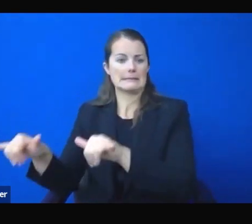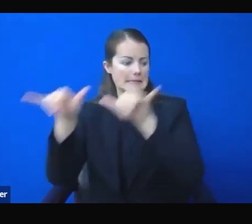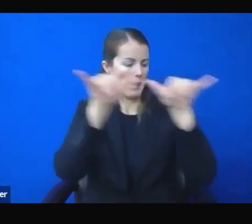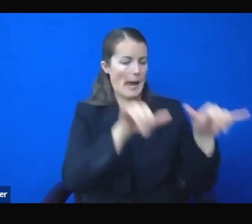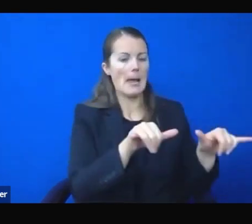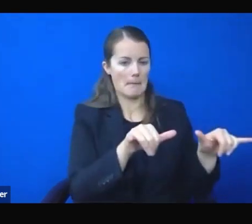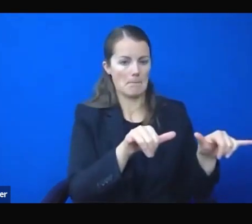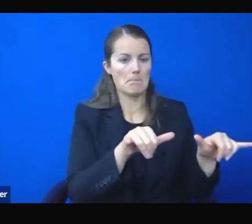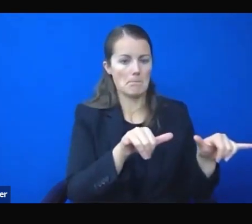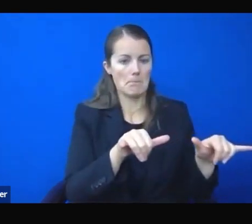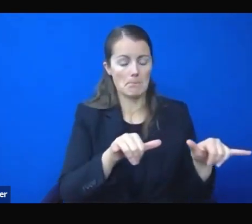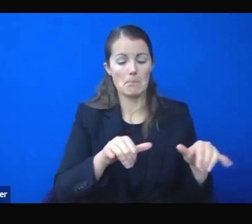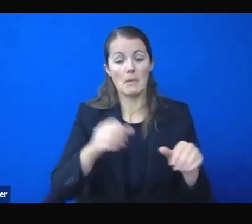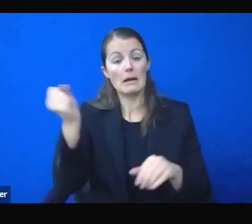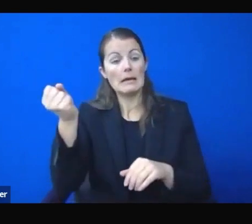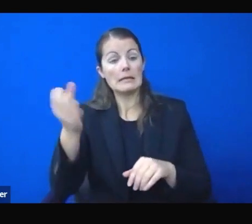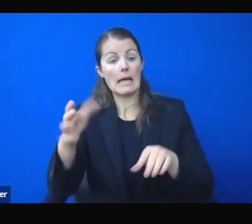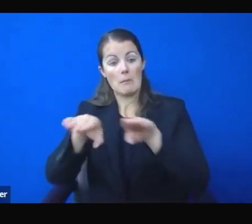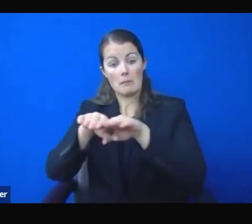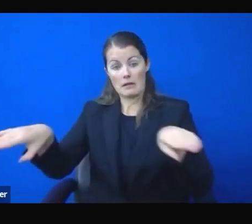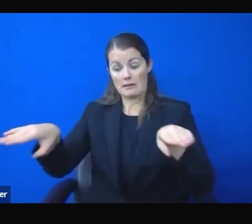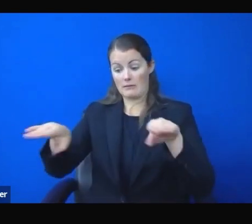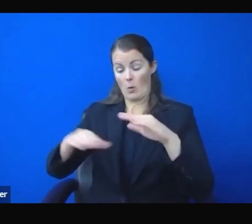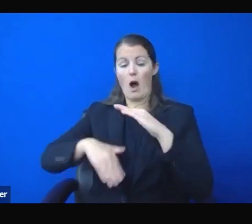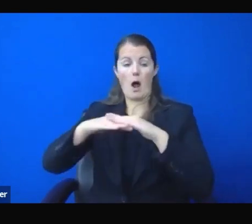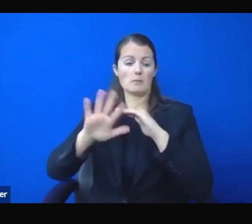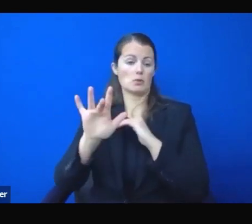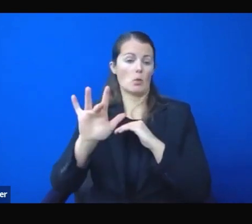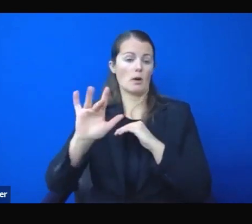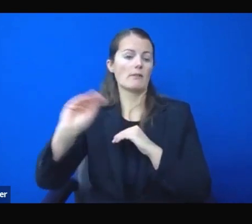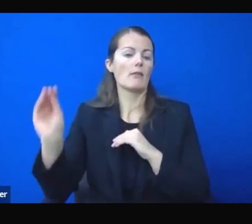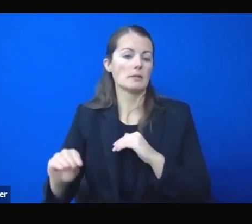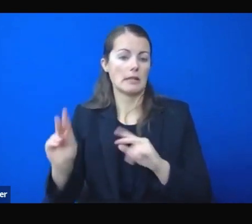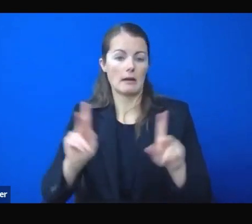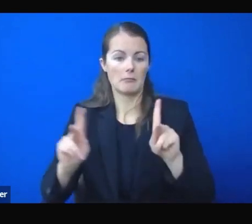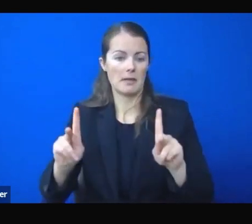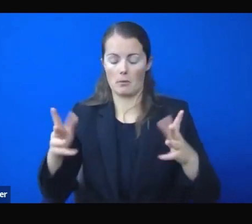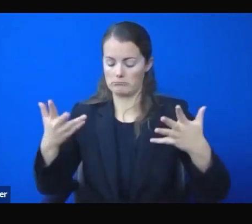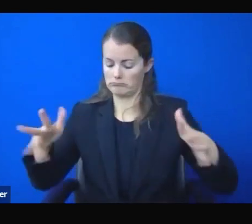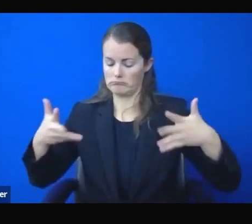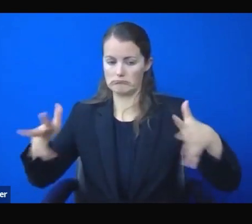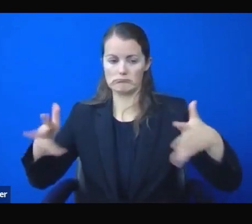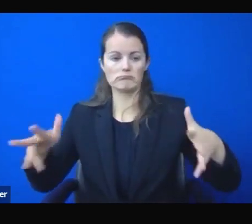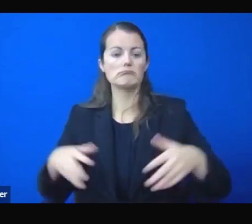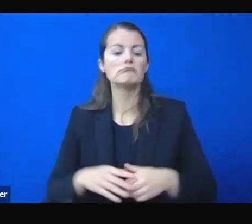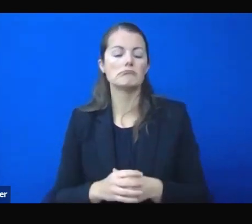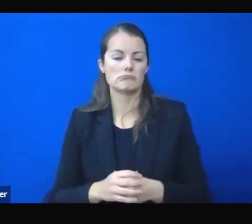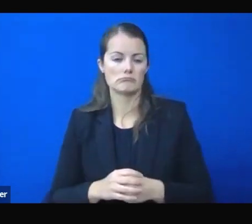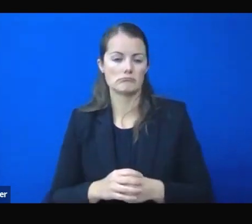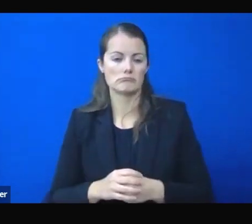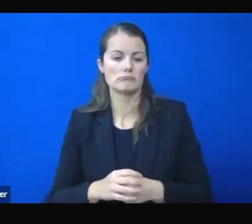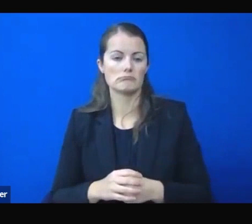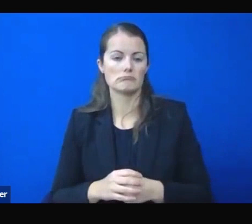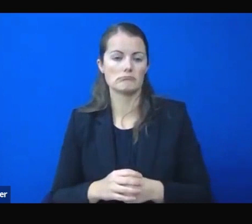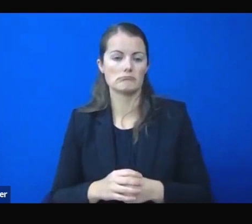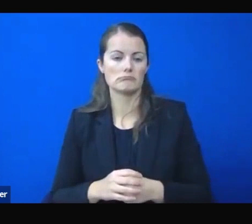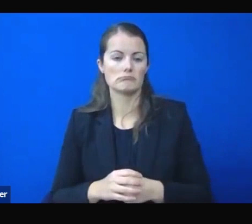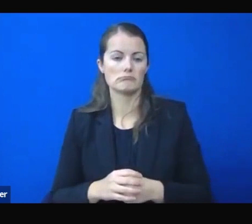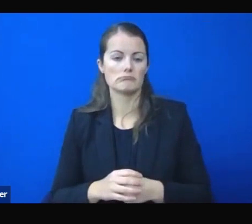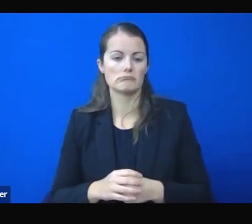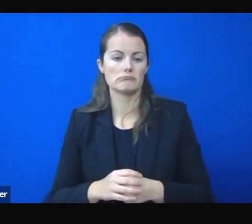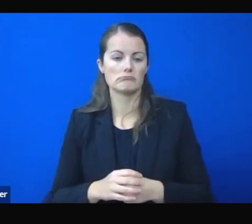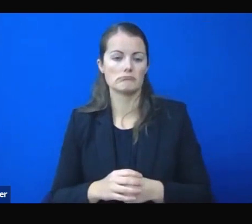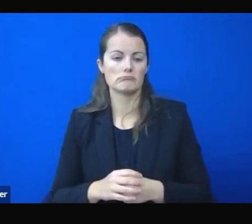25% capacity as well. In fact, under the authority of the Gaming Control Board, the gaming industry is